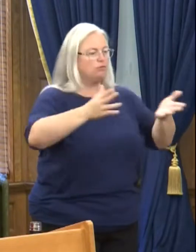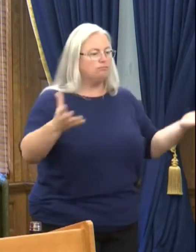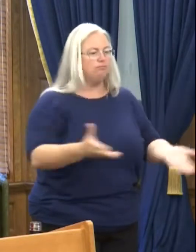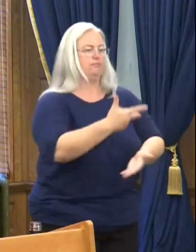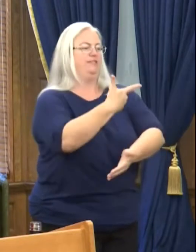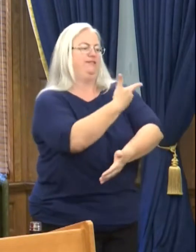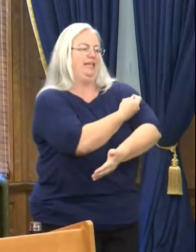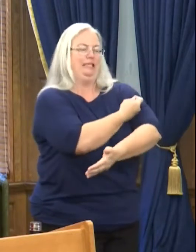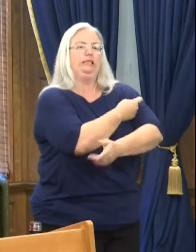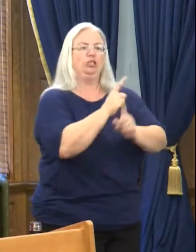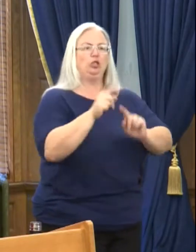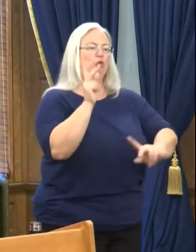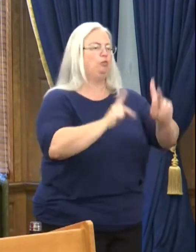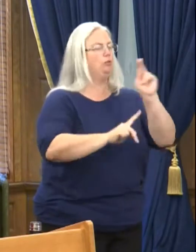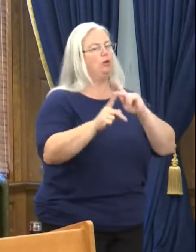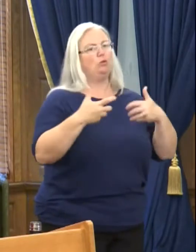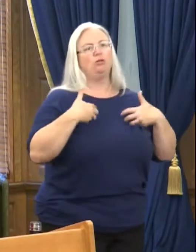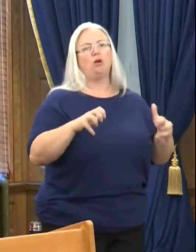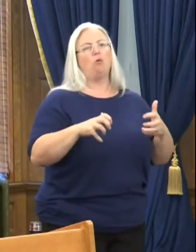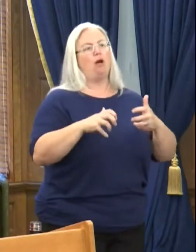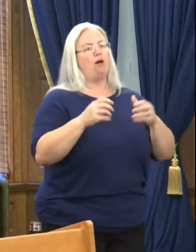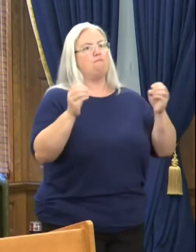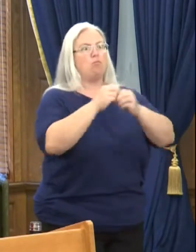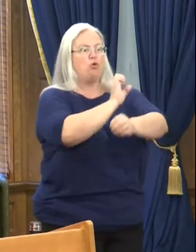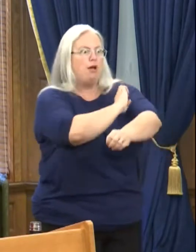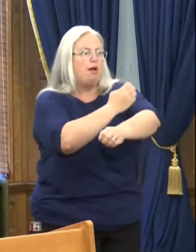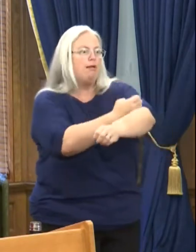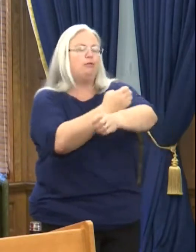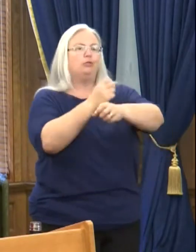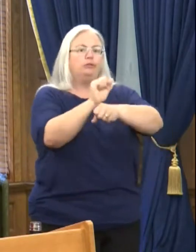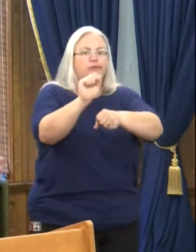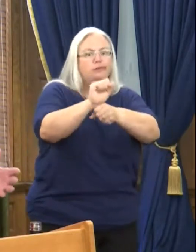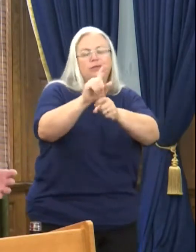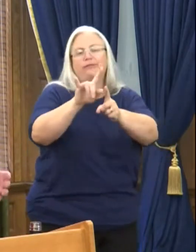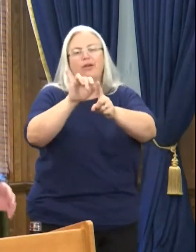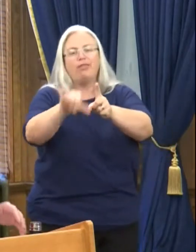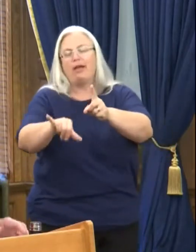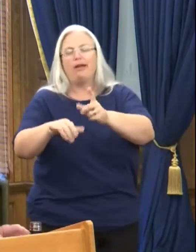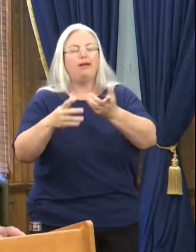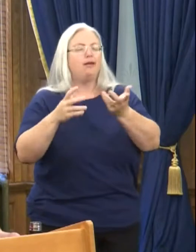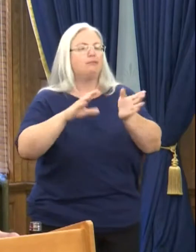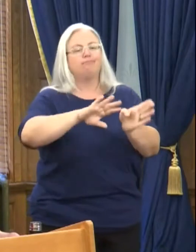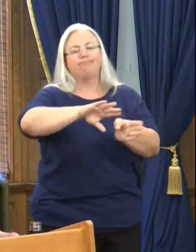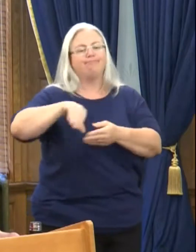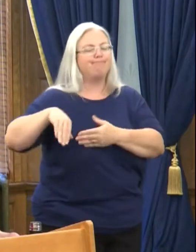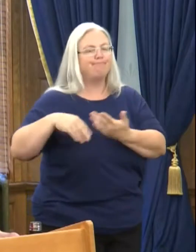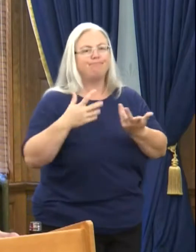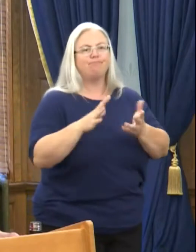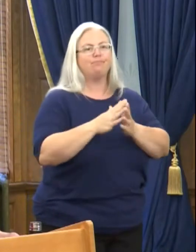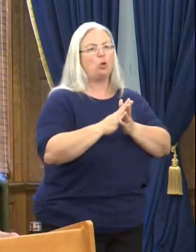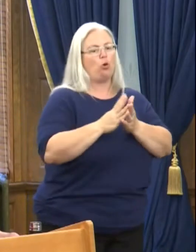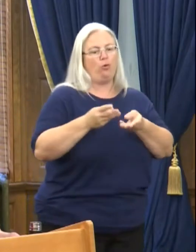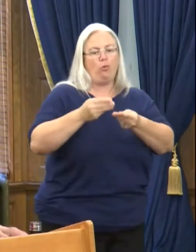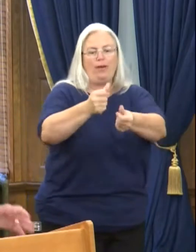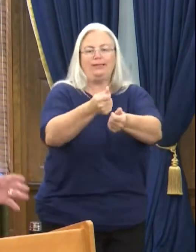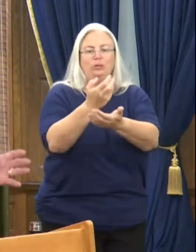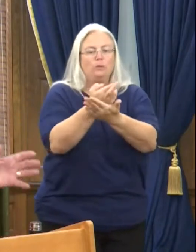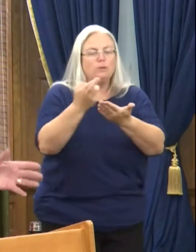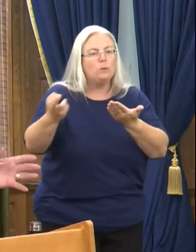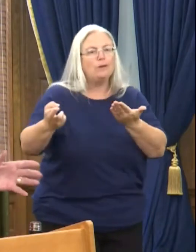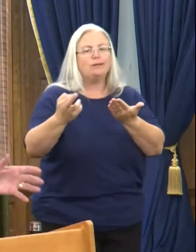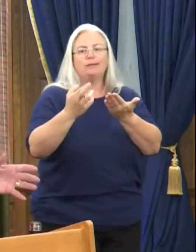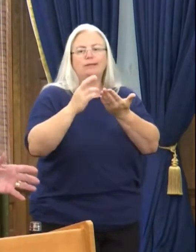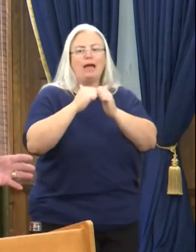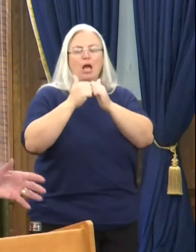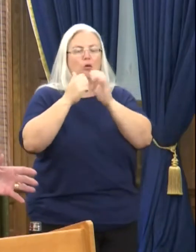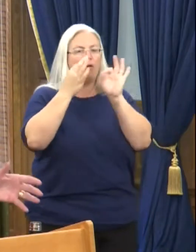arms of people. We don't want to spend a lot of energy thinking about that or diluting our resources in ways that